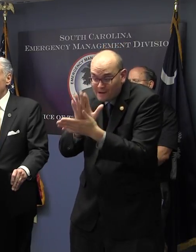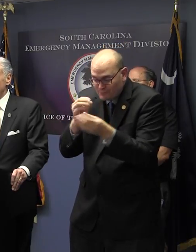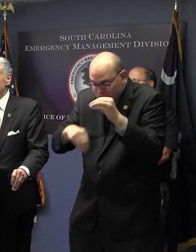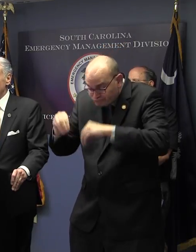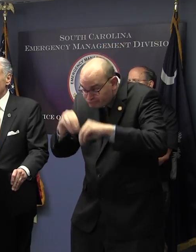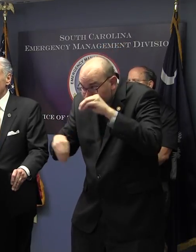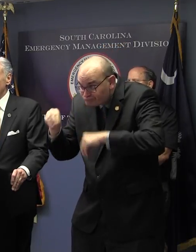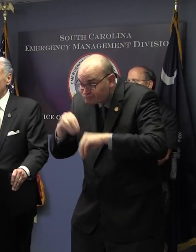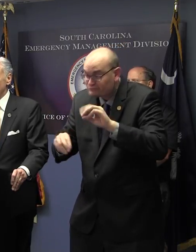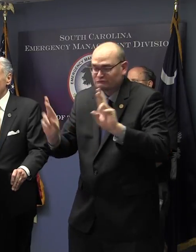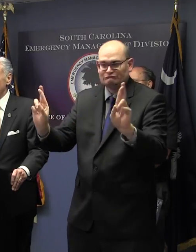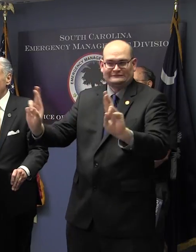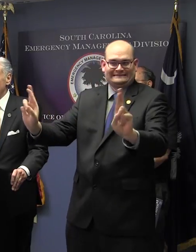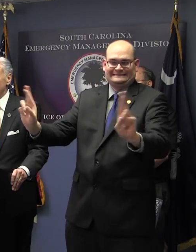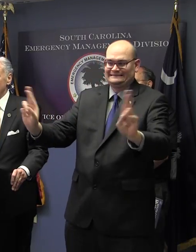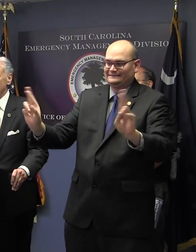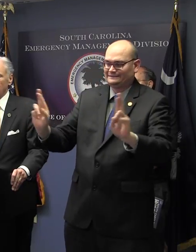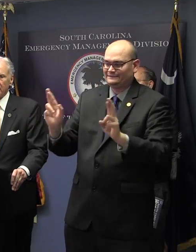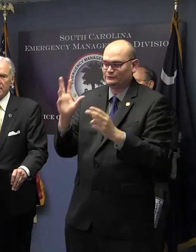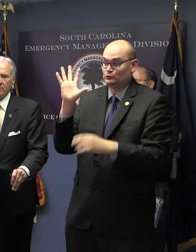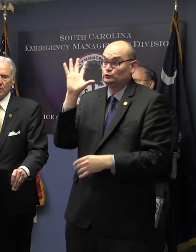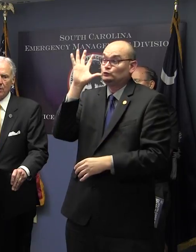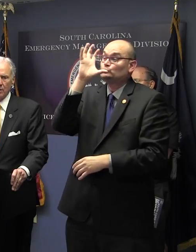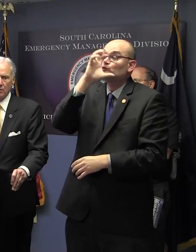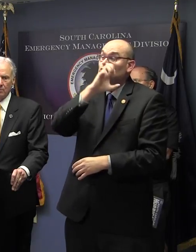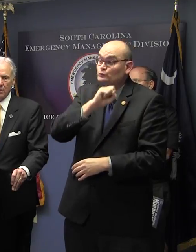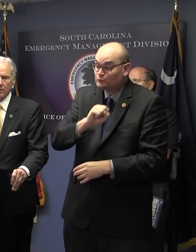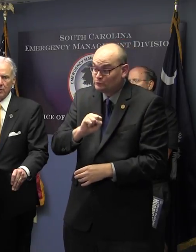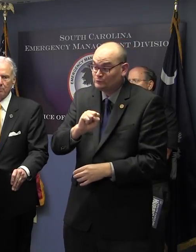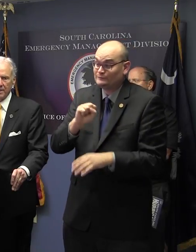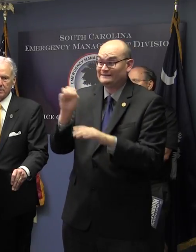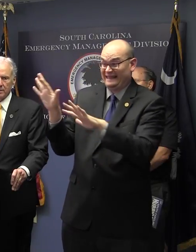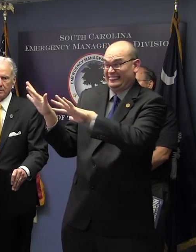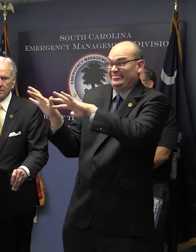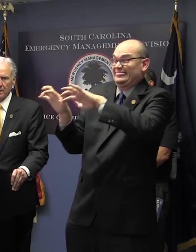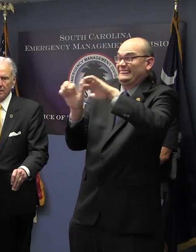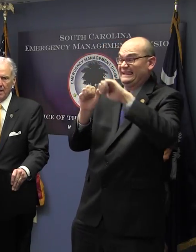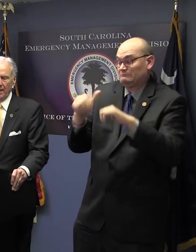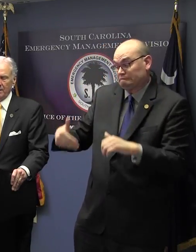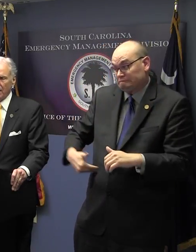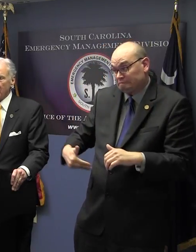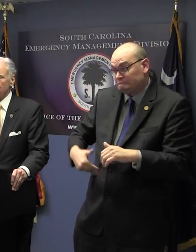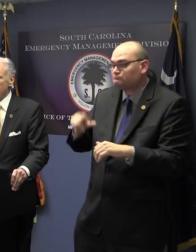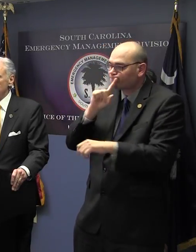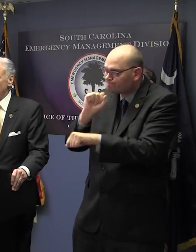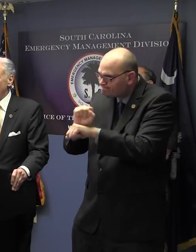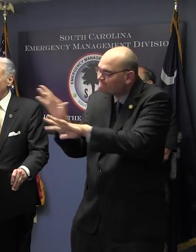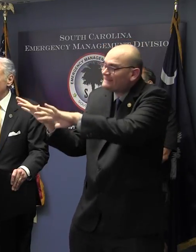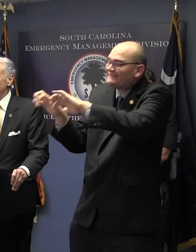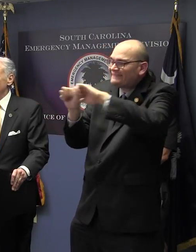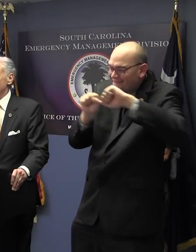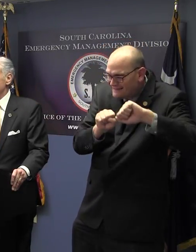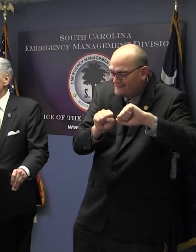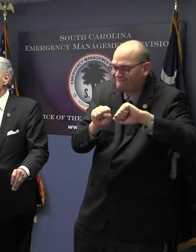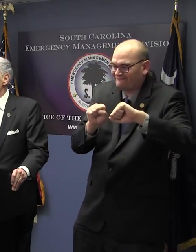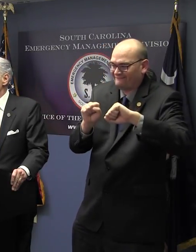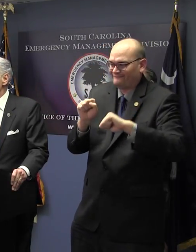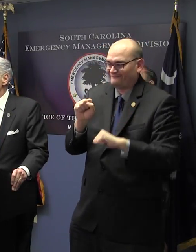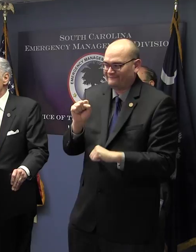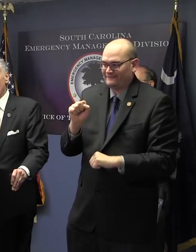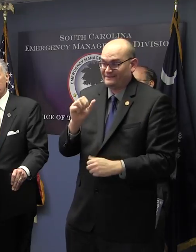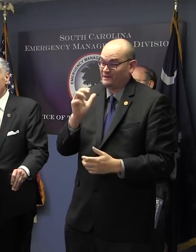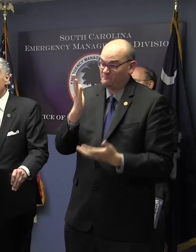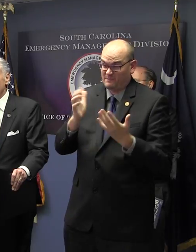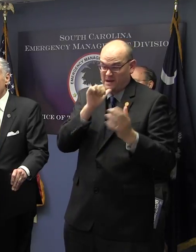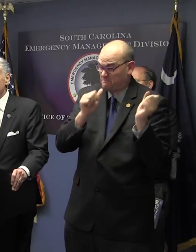pretend. Just pretend. Assume that you're having to leave your home or your business and not come back for several